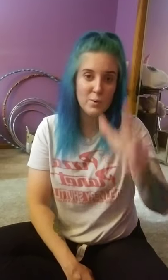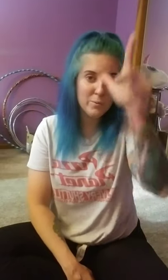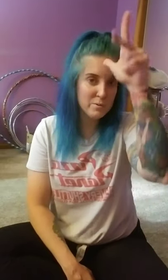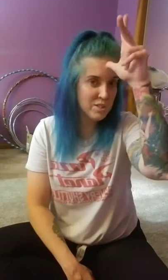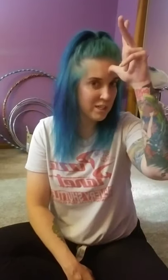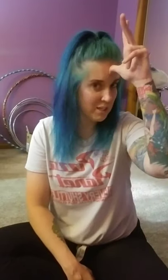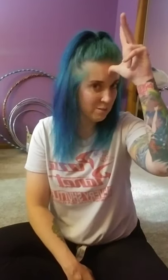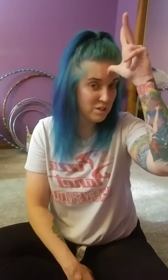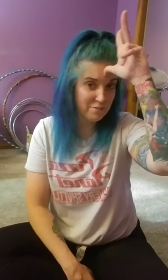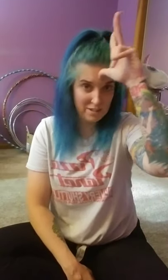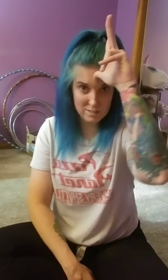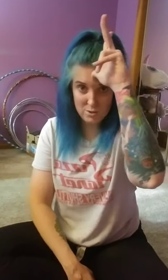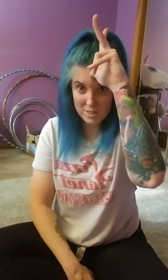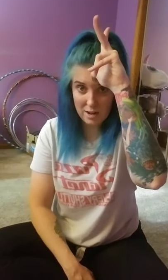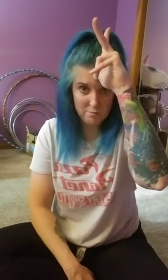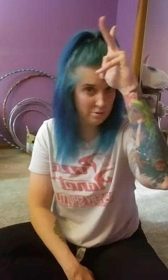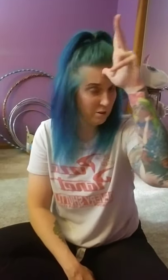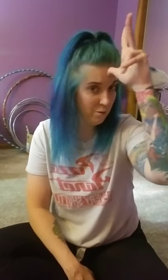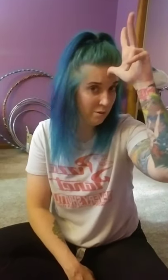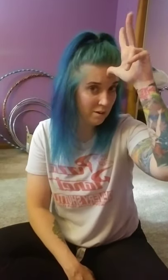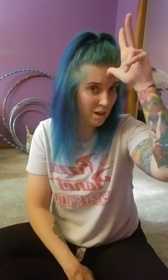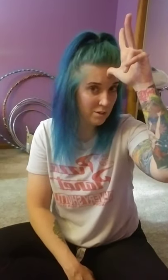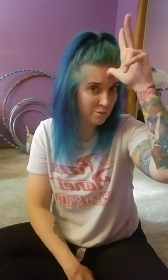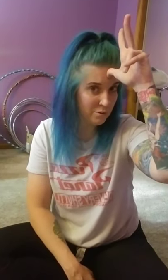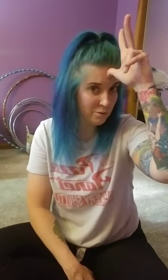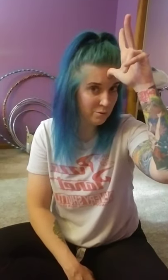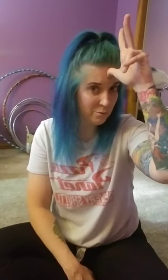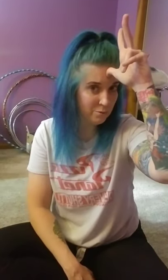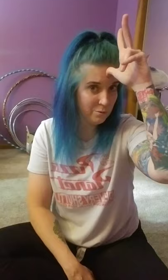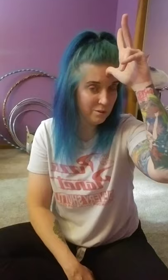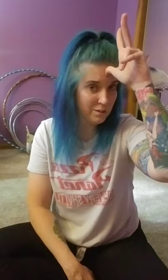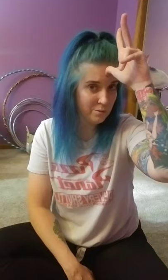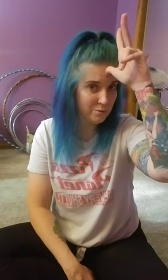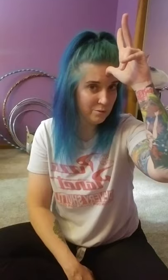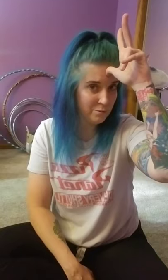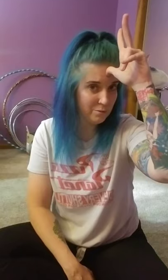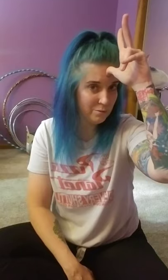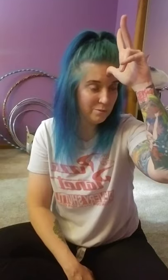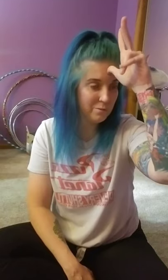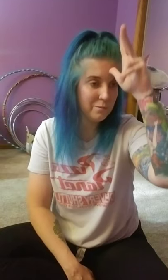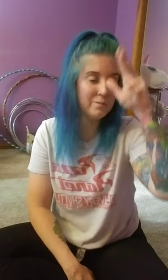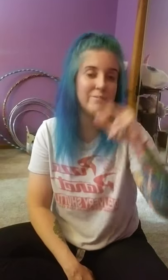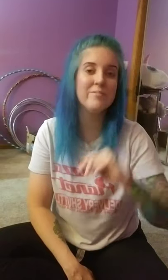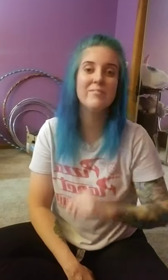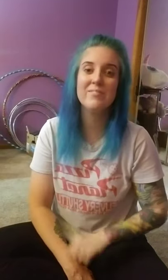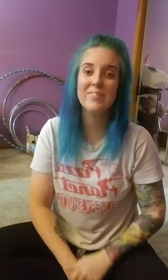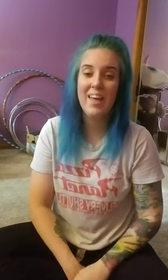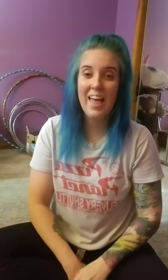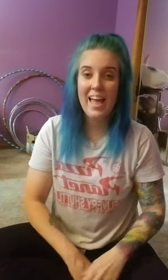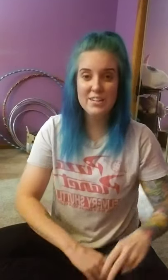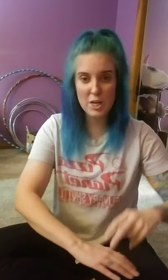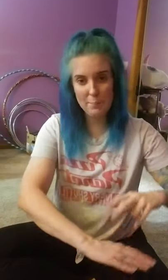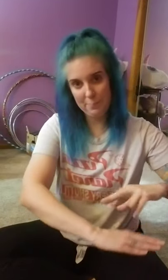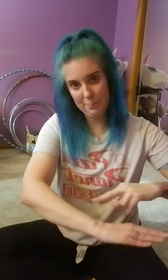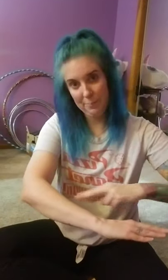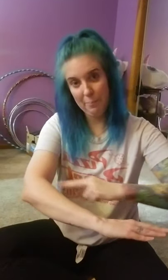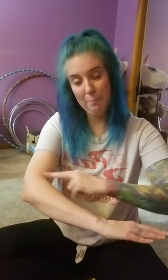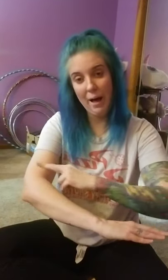Rooster, which I forgot to do the sound with you. Cock-a-doodle-doo, cock-a-doodle-doo. And sheep. Bah,